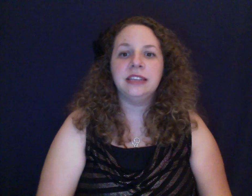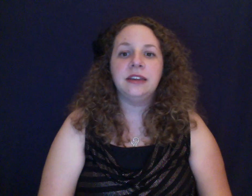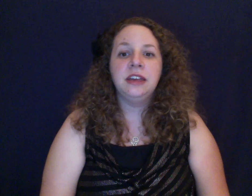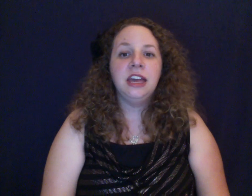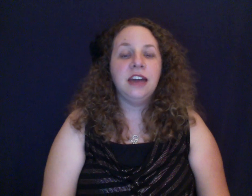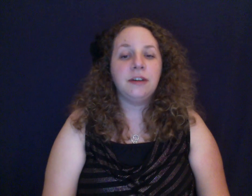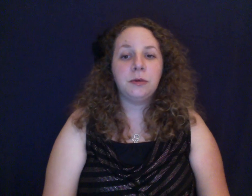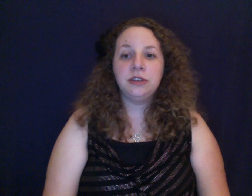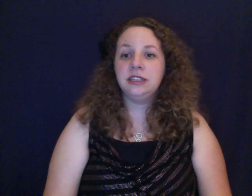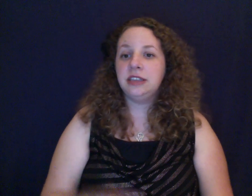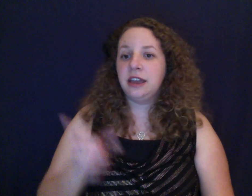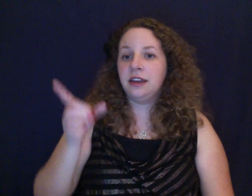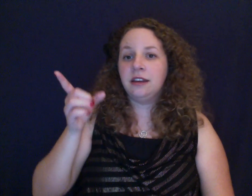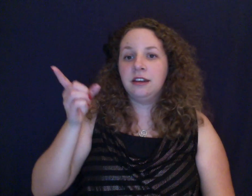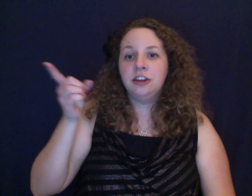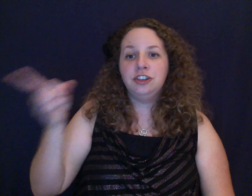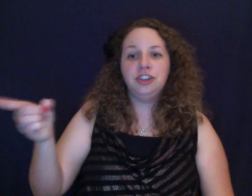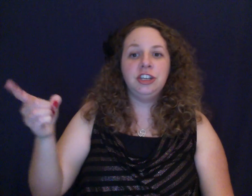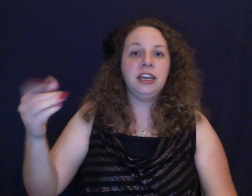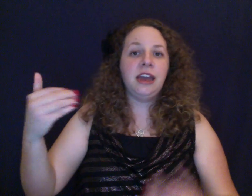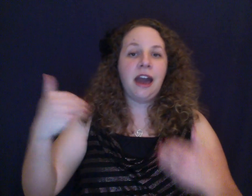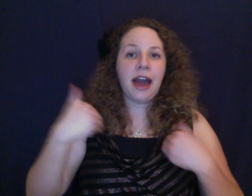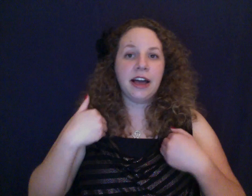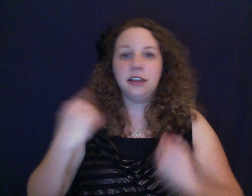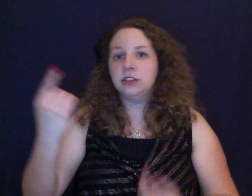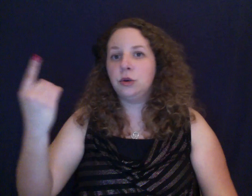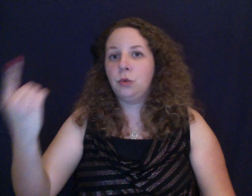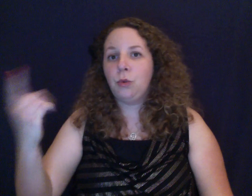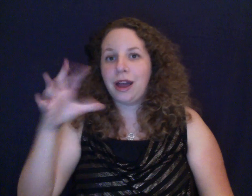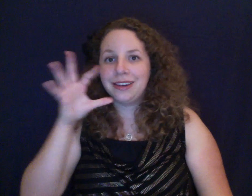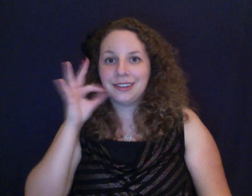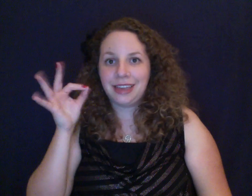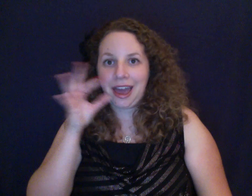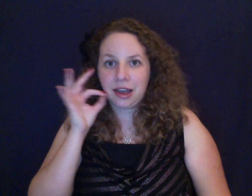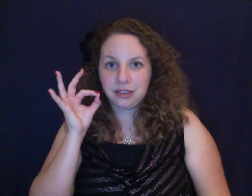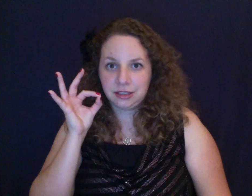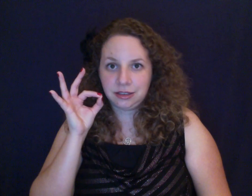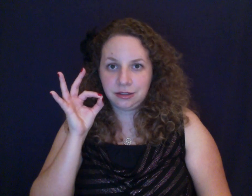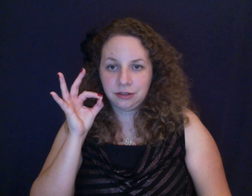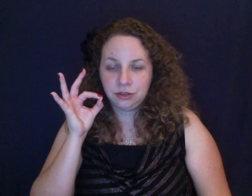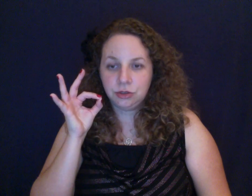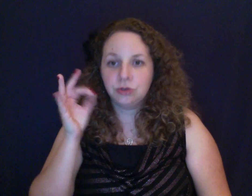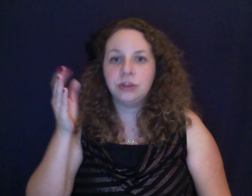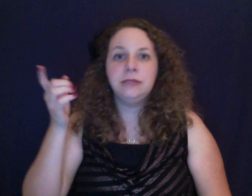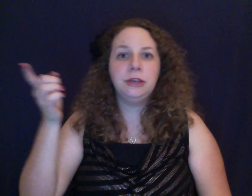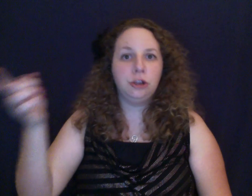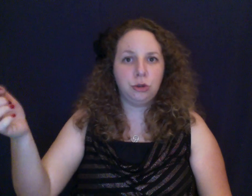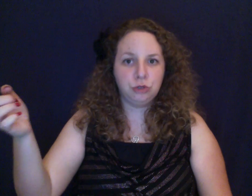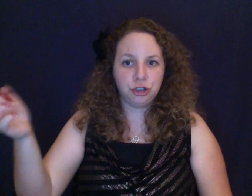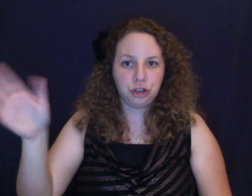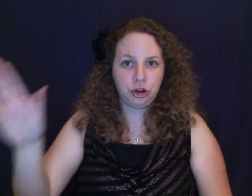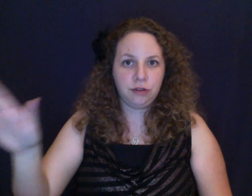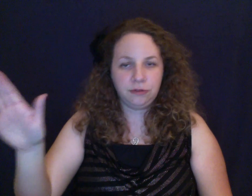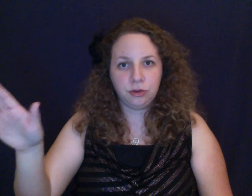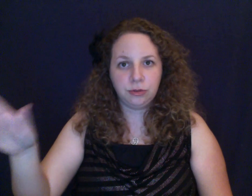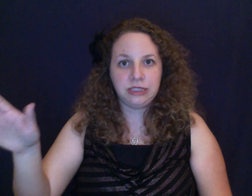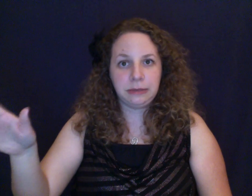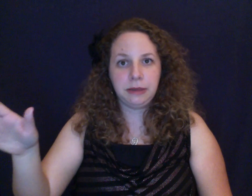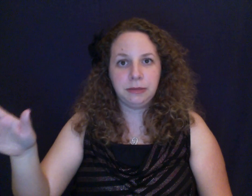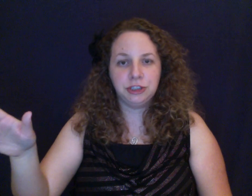it. If I'm going to say, she has one cat, so it's going to be closer to her for the ones I'm able to